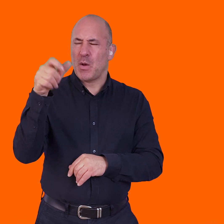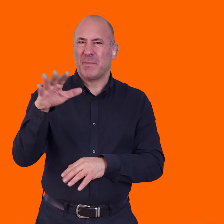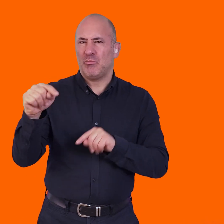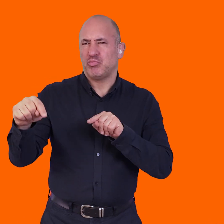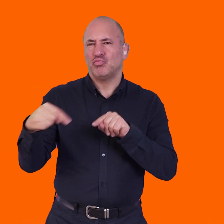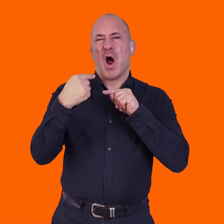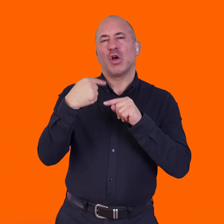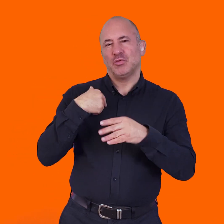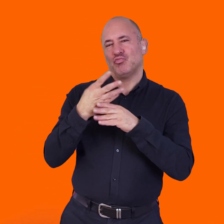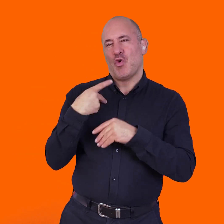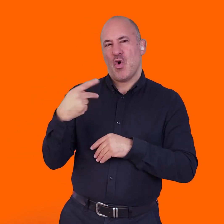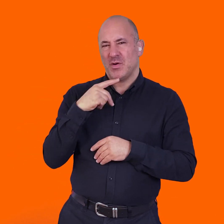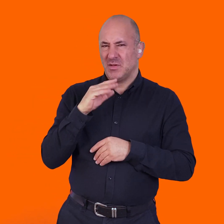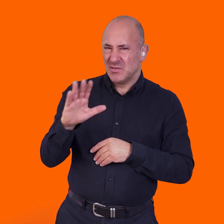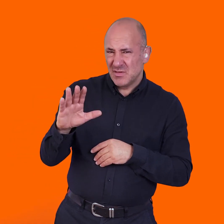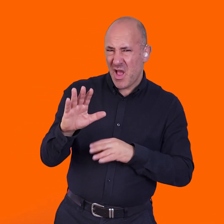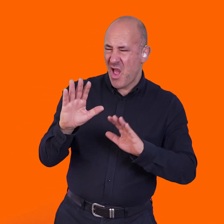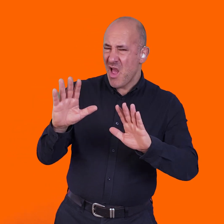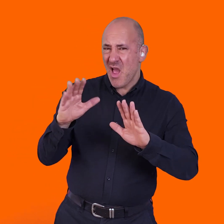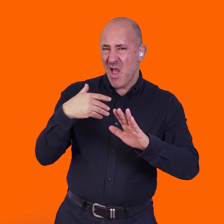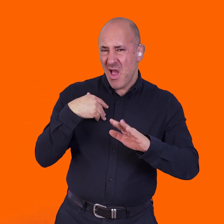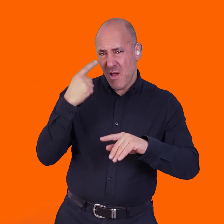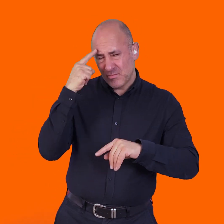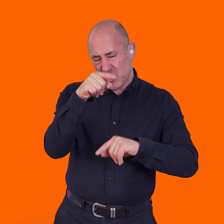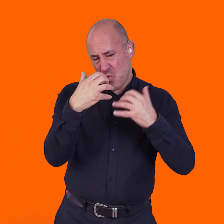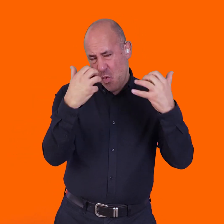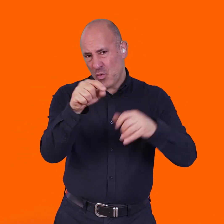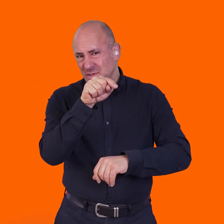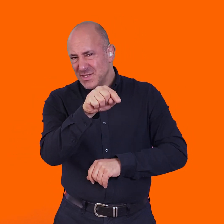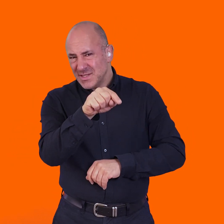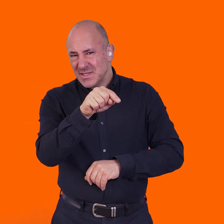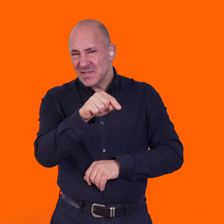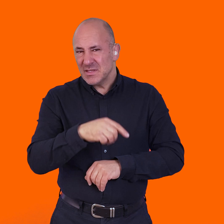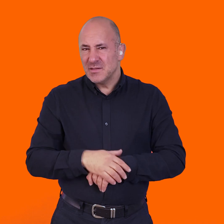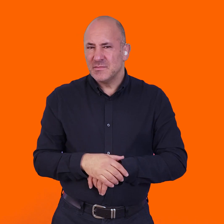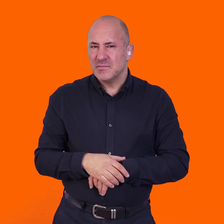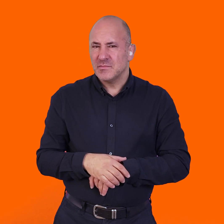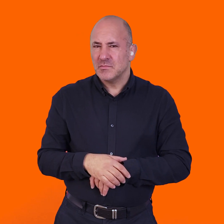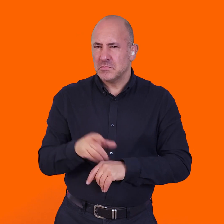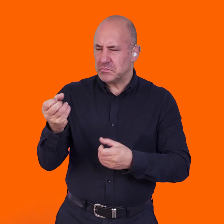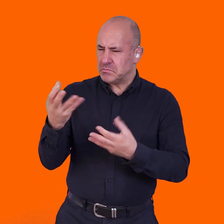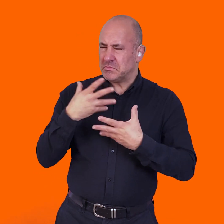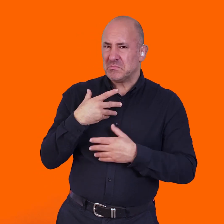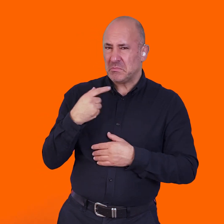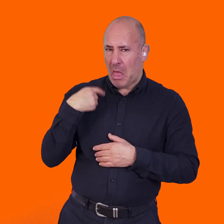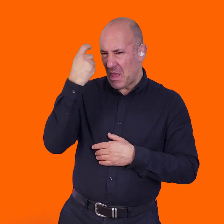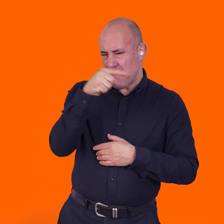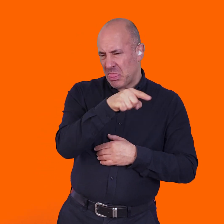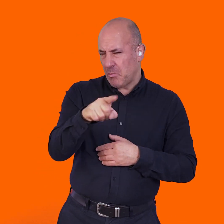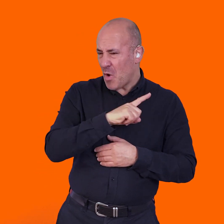audience first. And I think I was challenged by somebody I was working with and I said, you know, I'm thinking about the audience. I why are thinking about them? It's